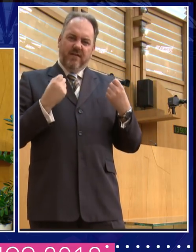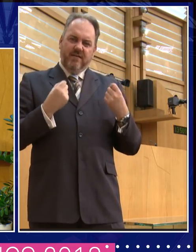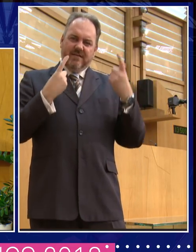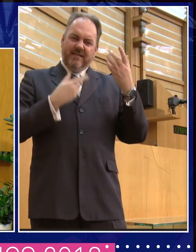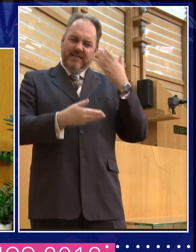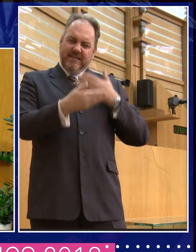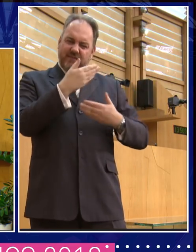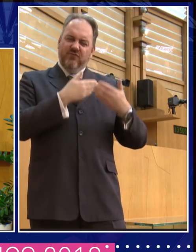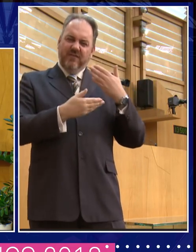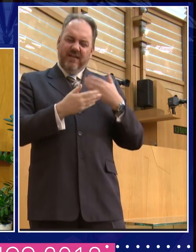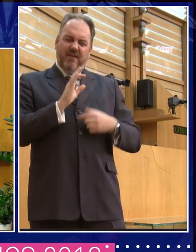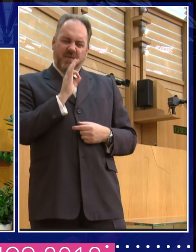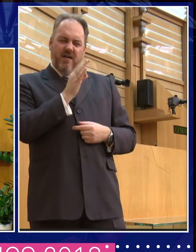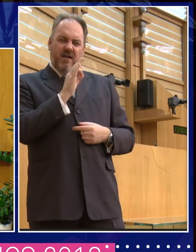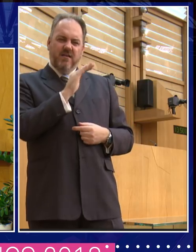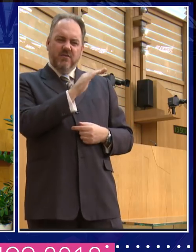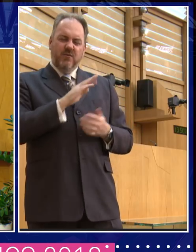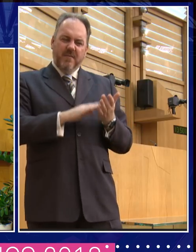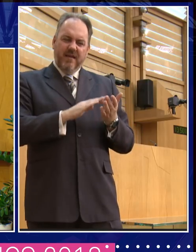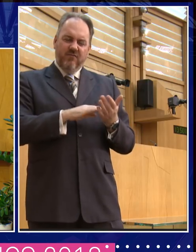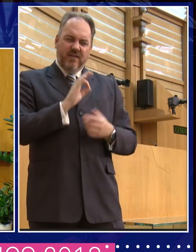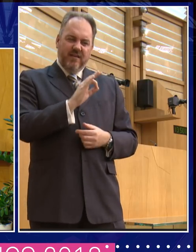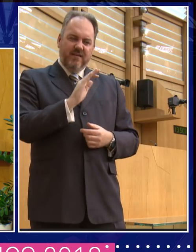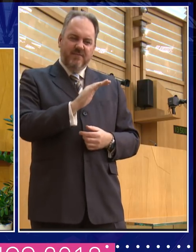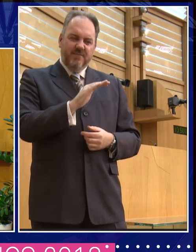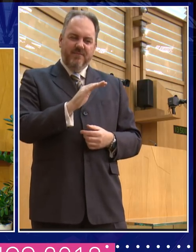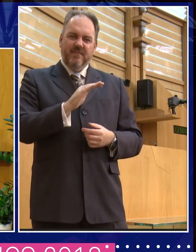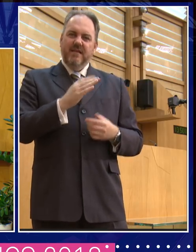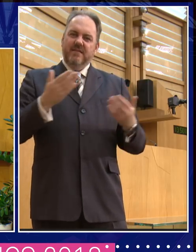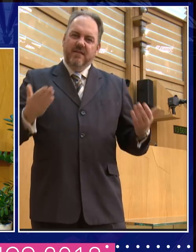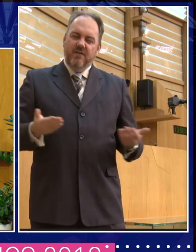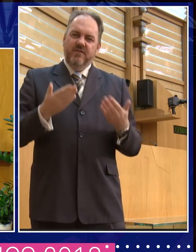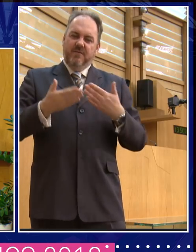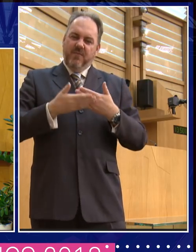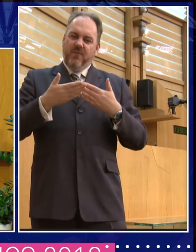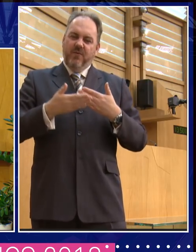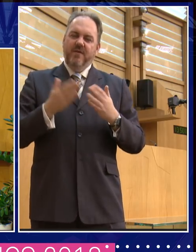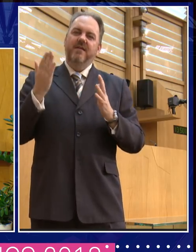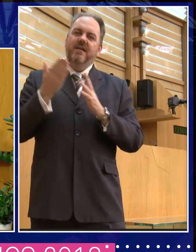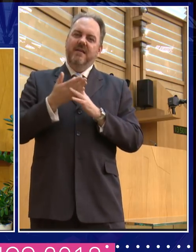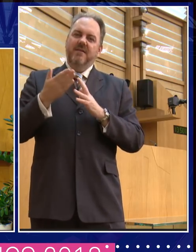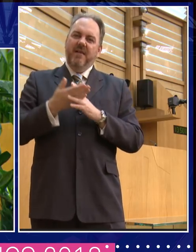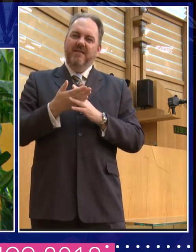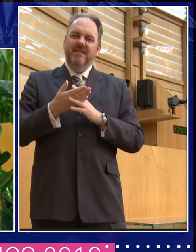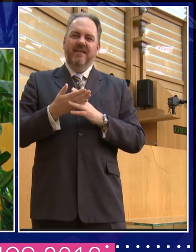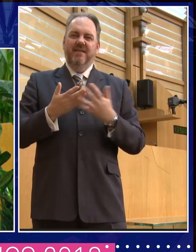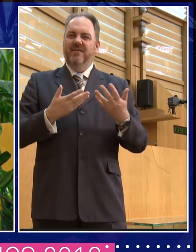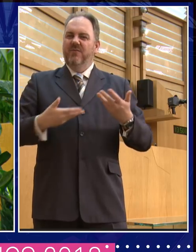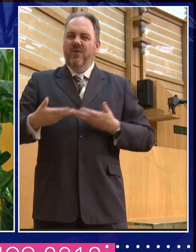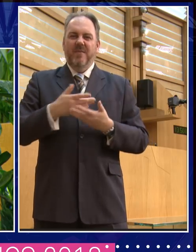make for the public. It's about the accessibility, and it's often about the detail about what people eat, you know, or where they went to